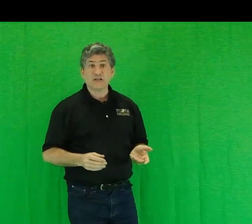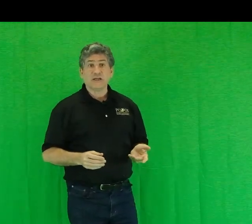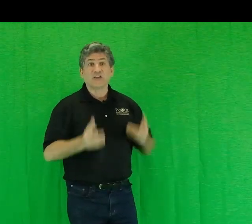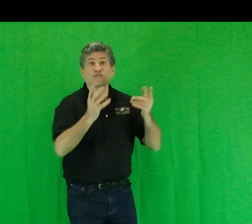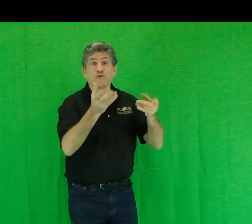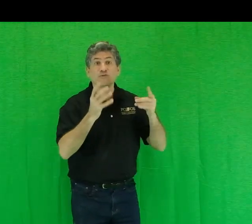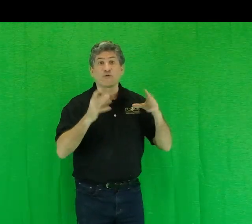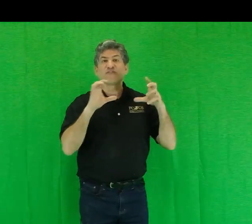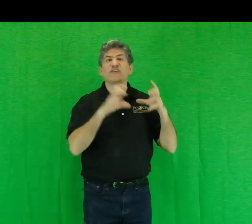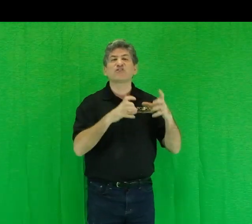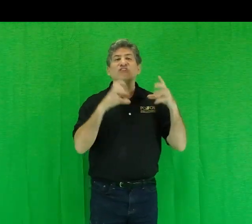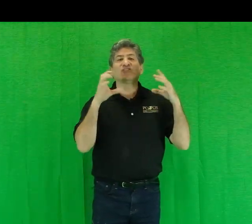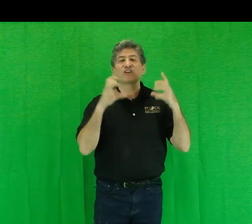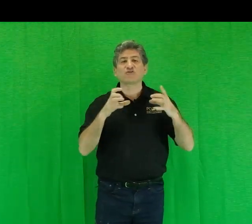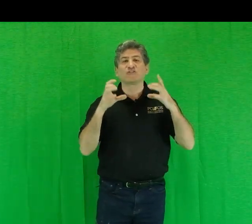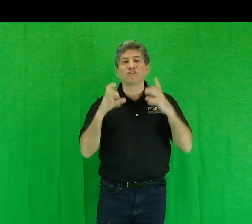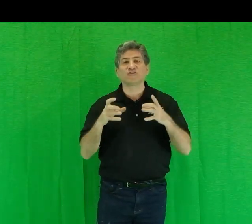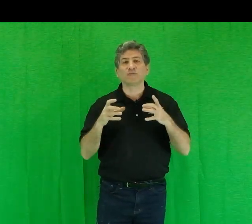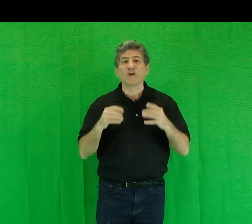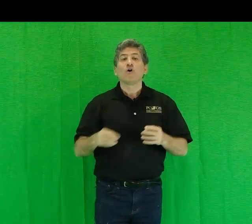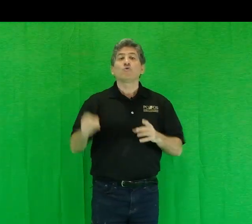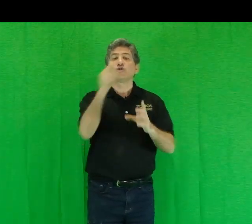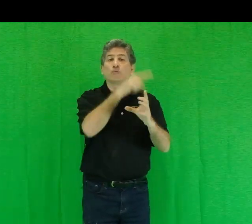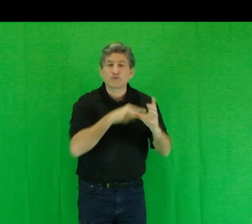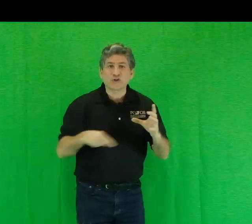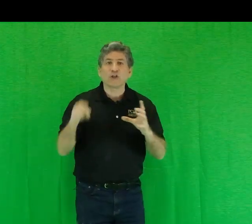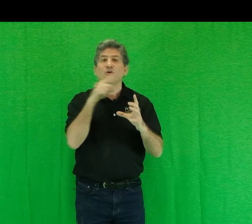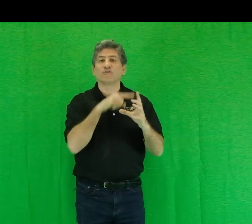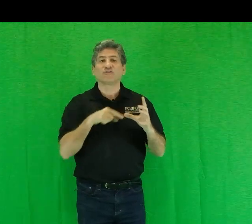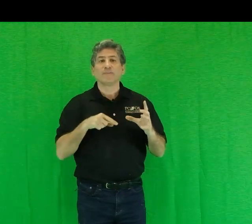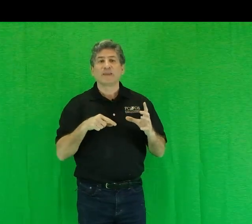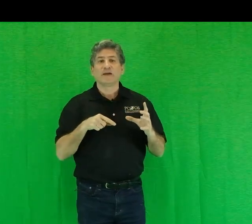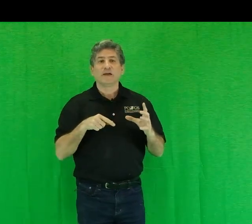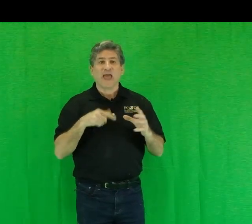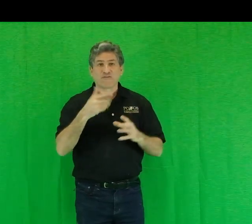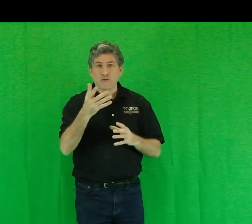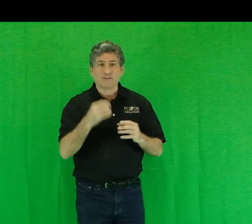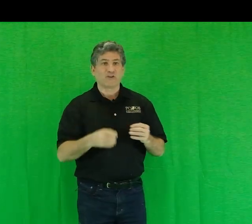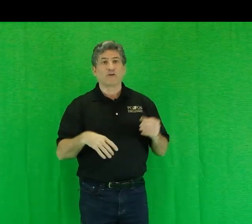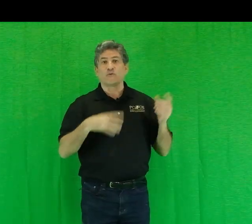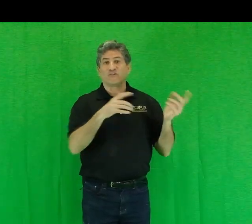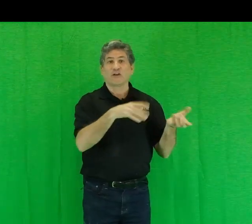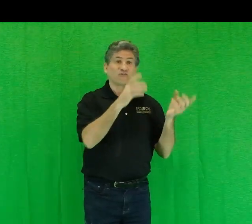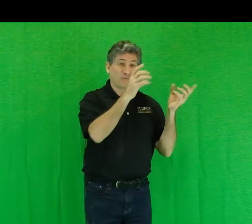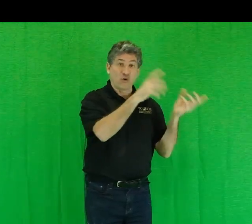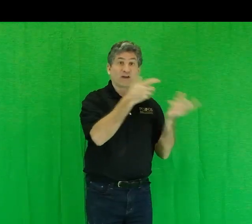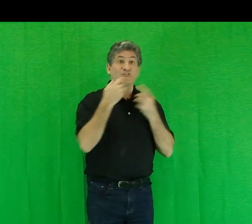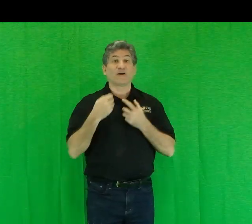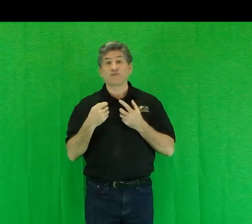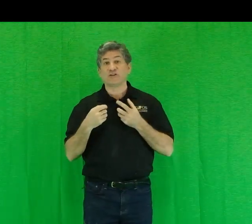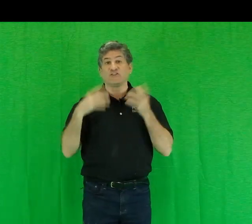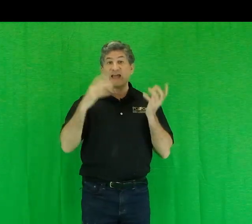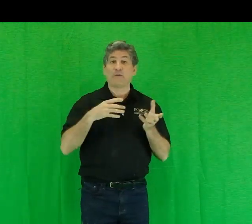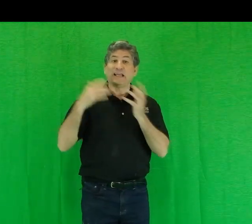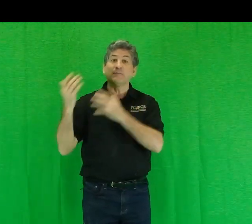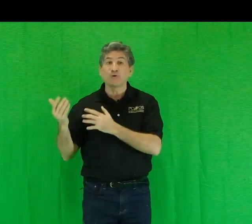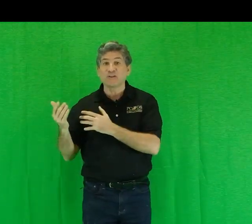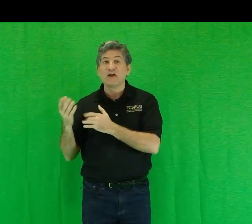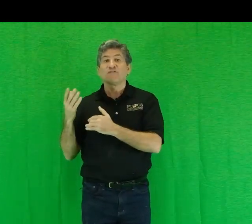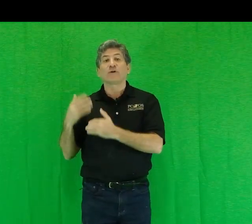it's food for efficient industrial systems whose loops are closed. Every material that results from your consumption is now an input for